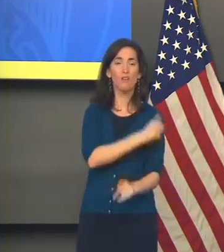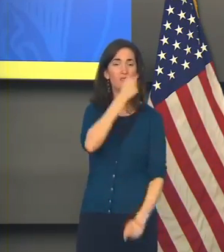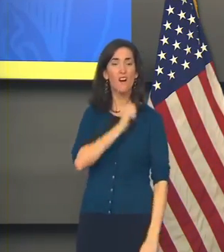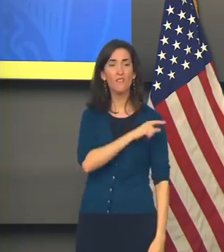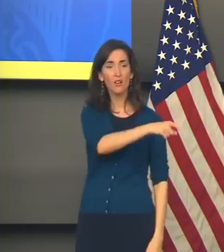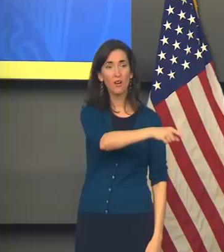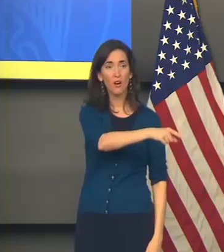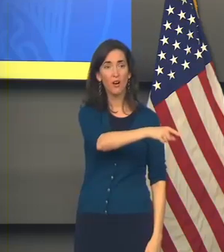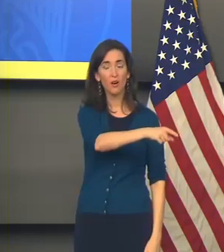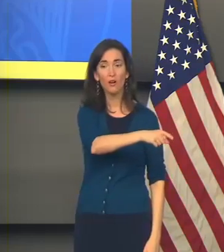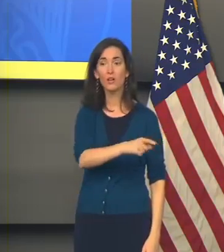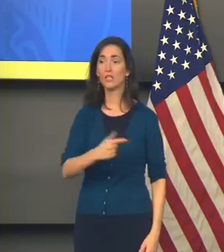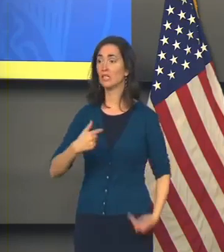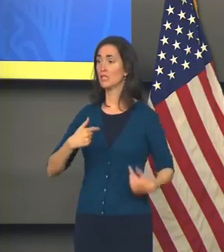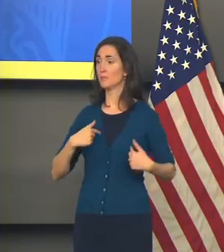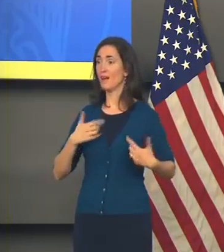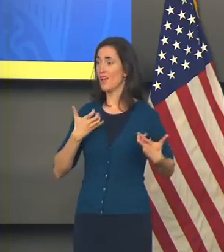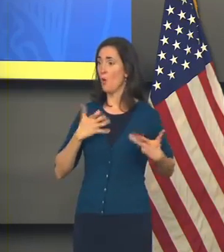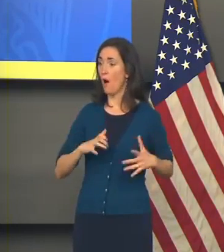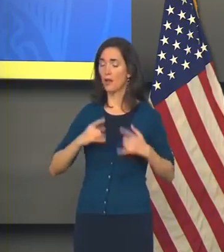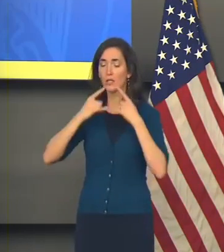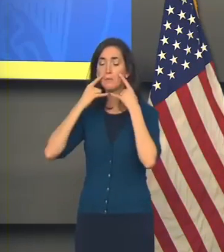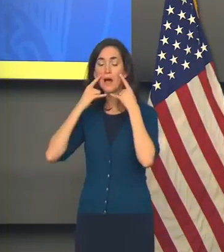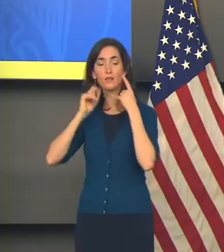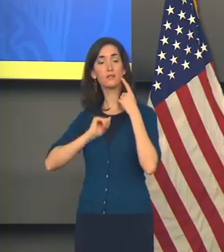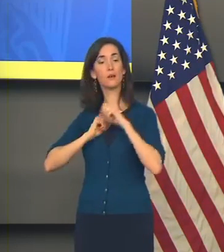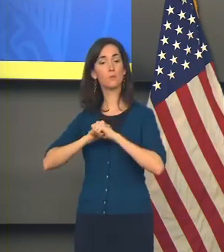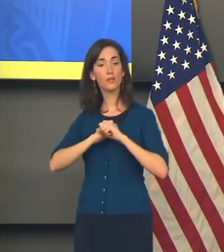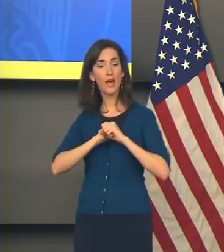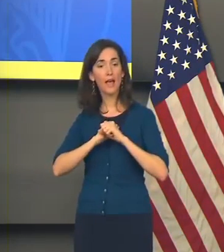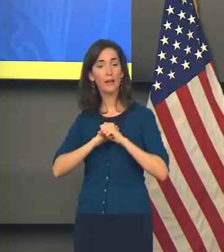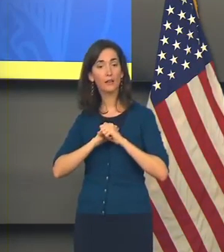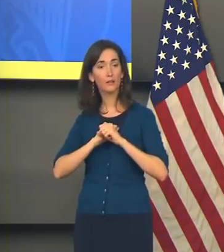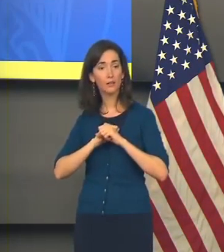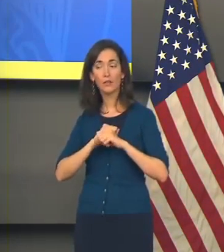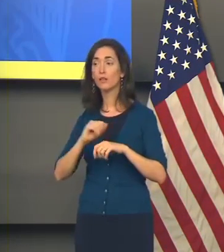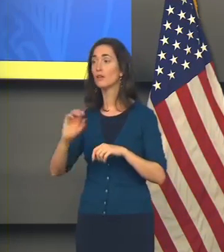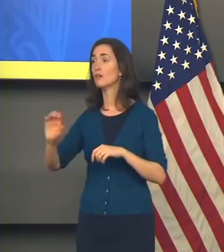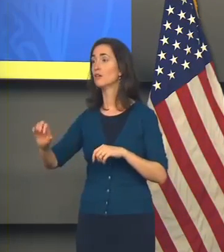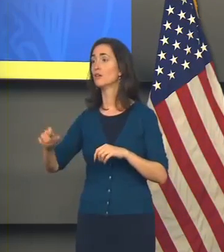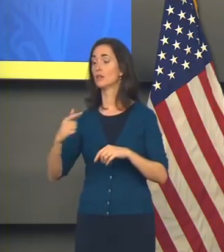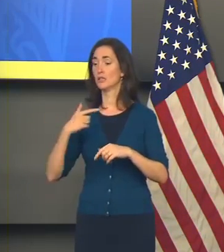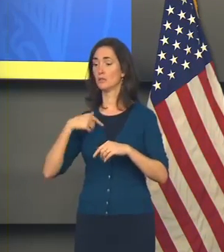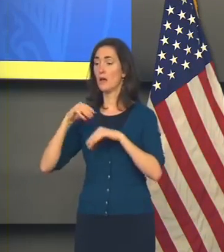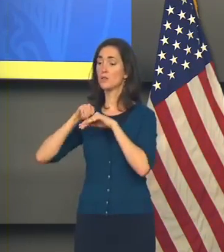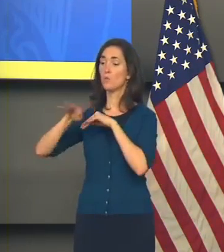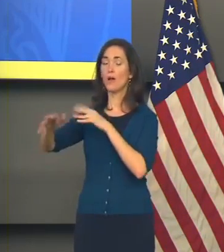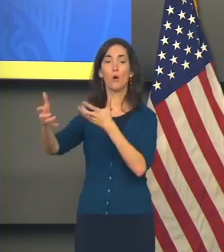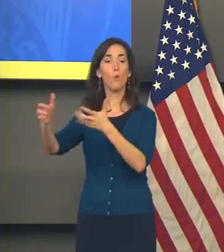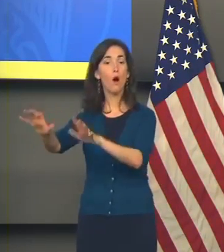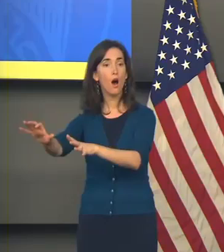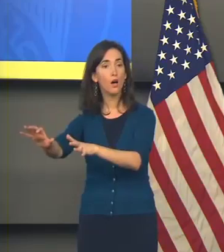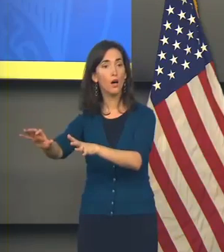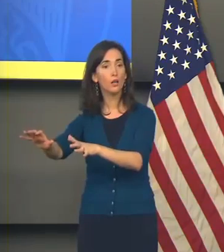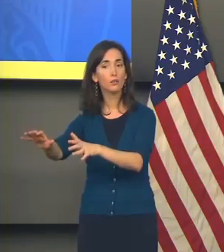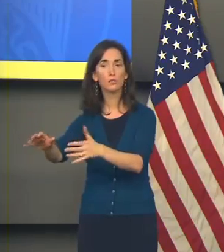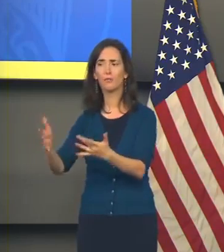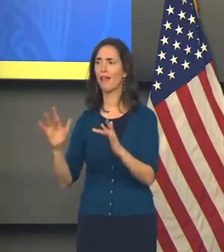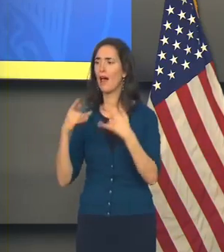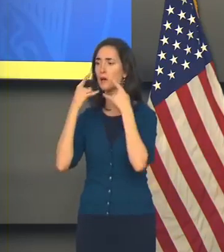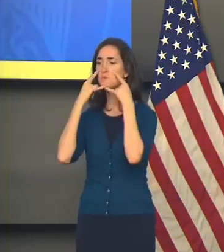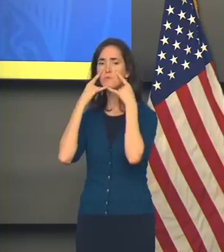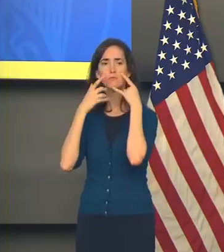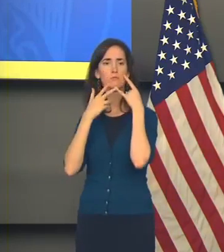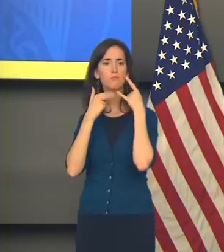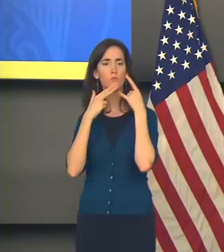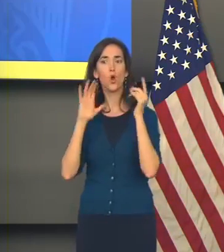To prevent yourself from having it or to prevent spreading the disease to someone else who might end